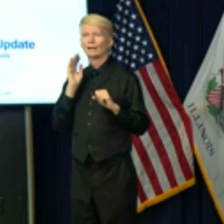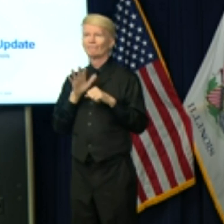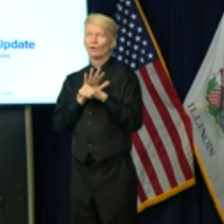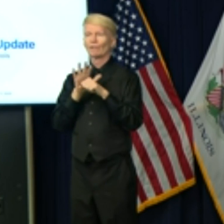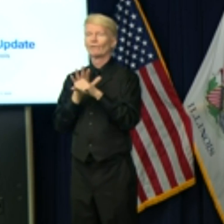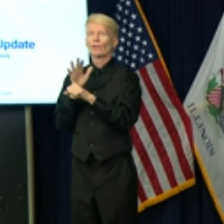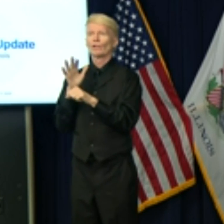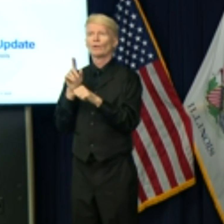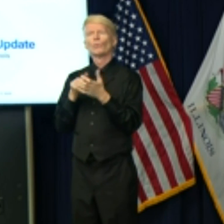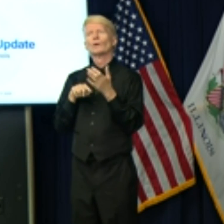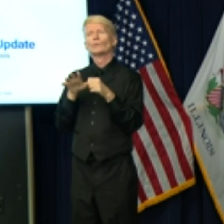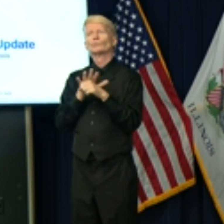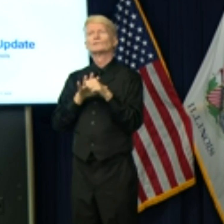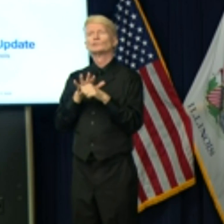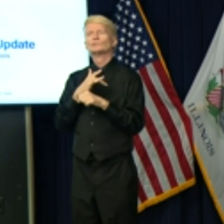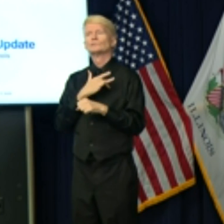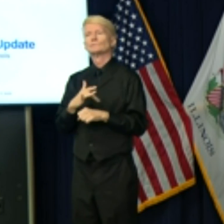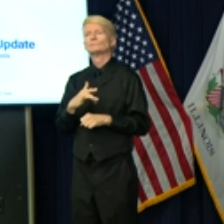available and what region they're in.